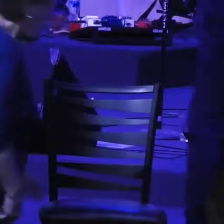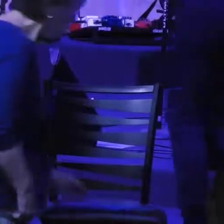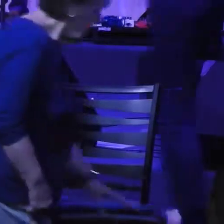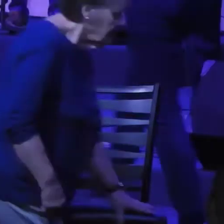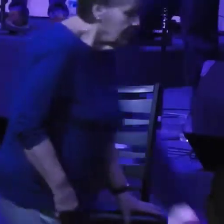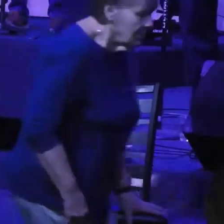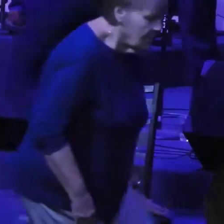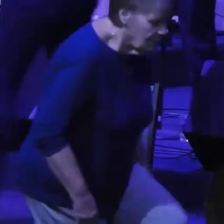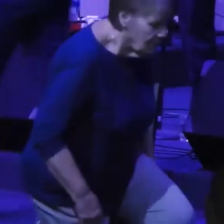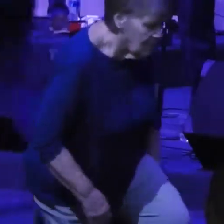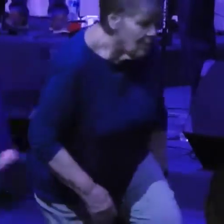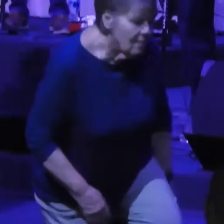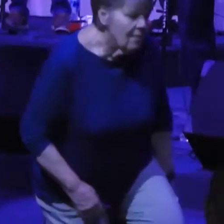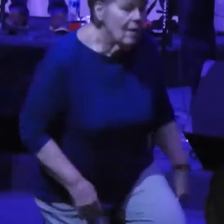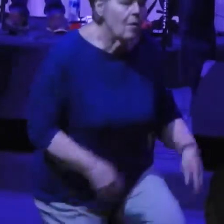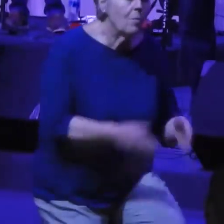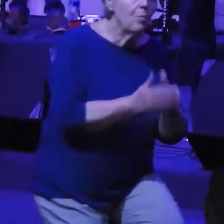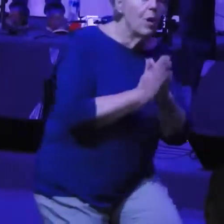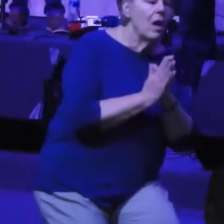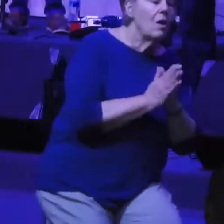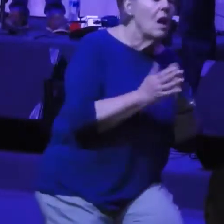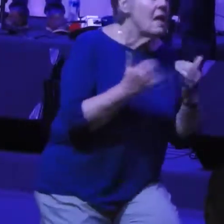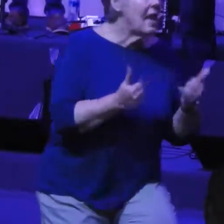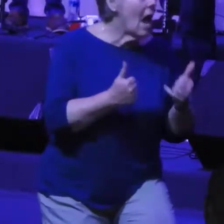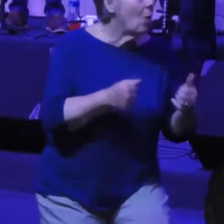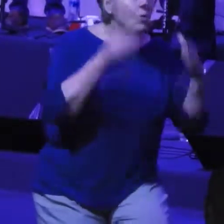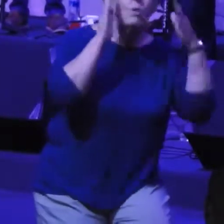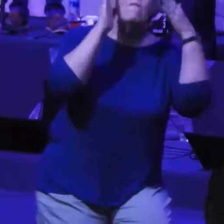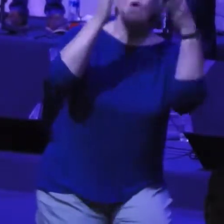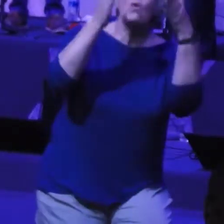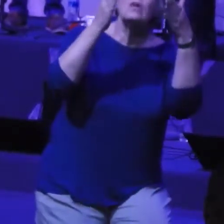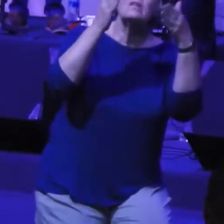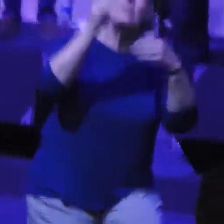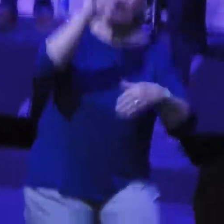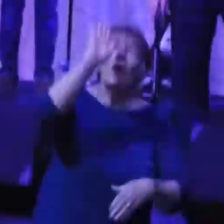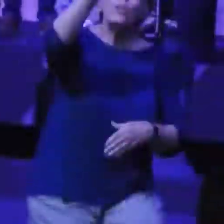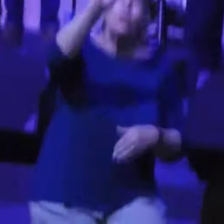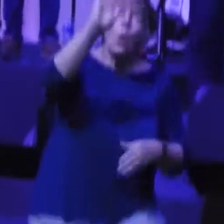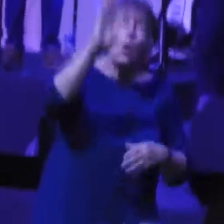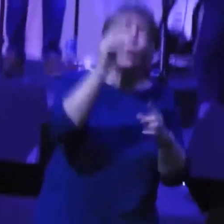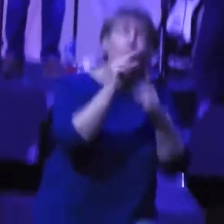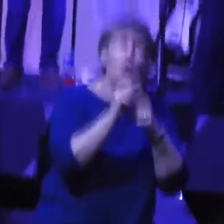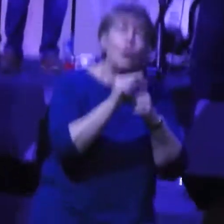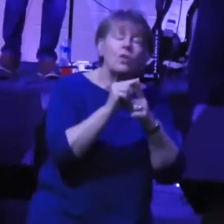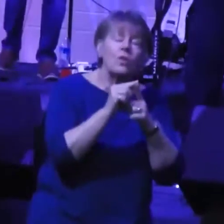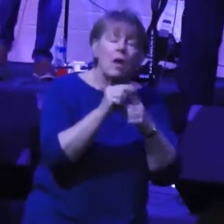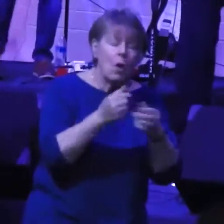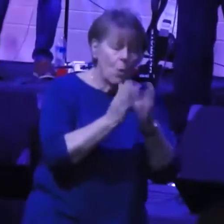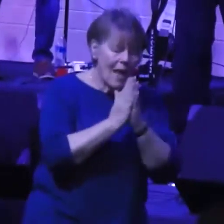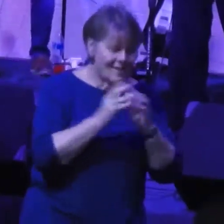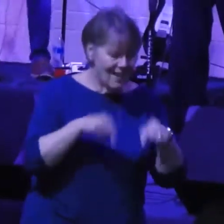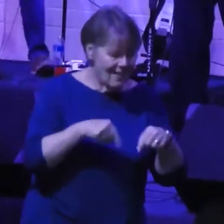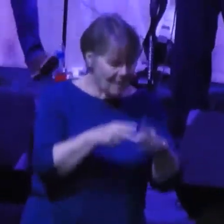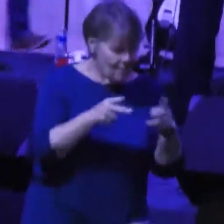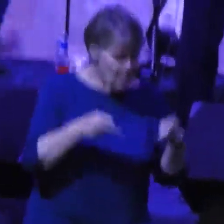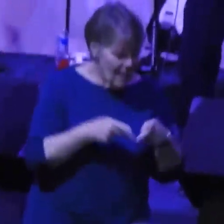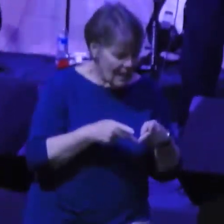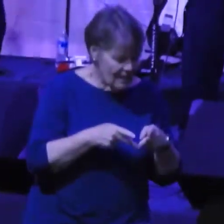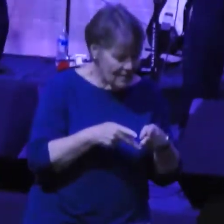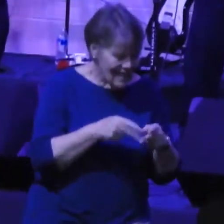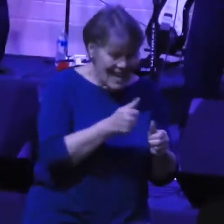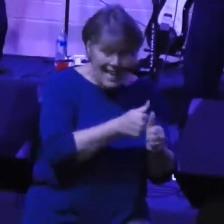And Lord, as we now turn our hearts and our minds towards your word, we ask that in this place, each of us